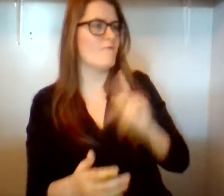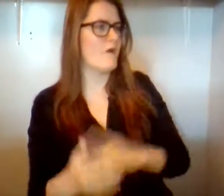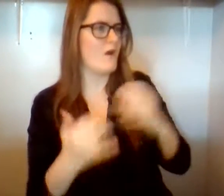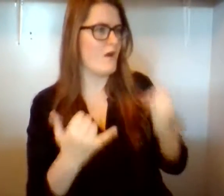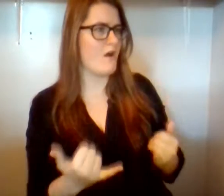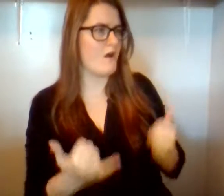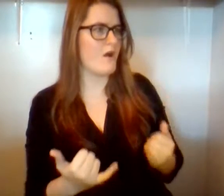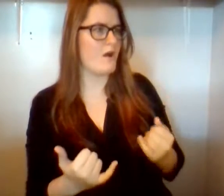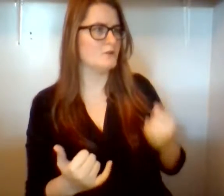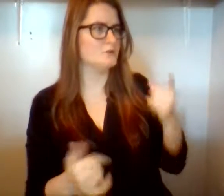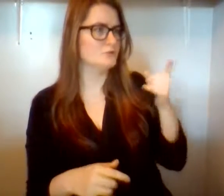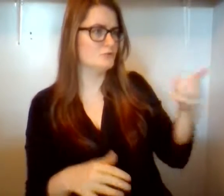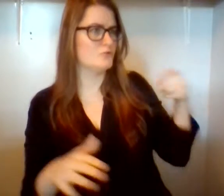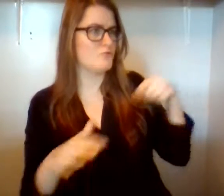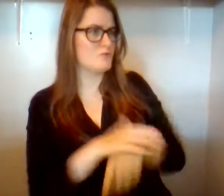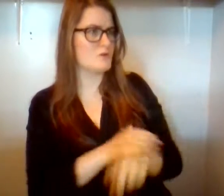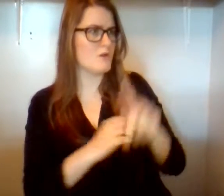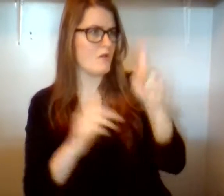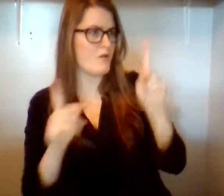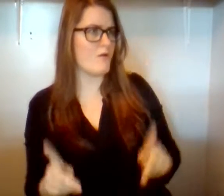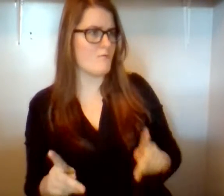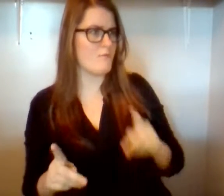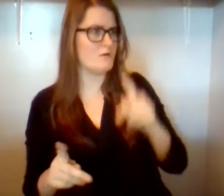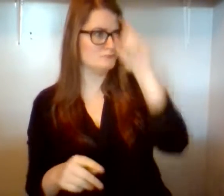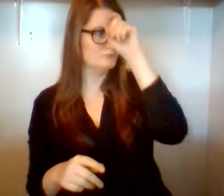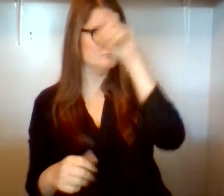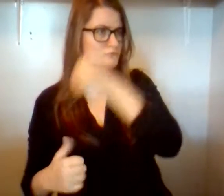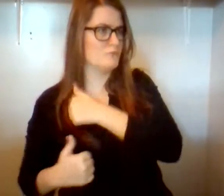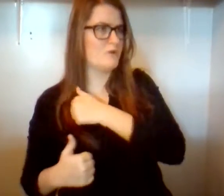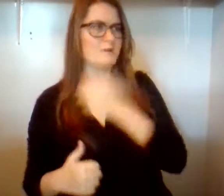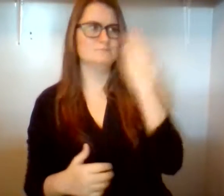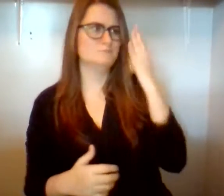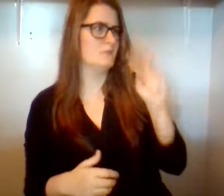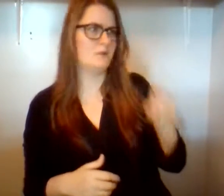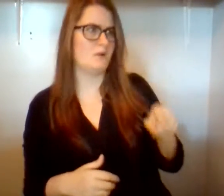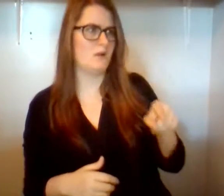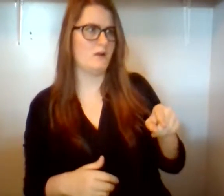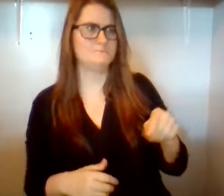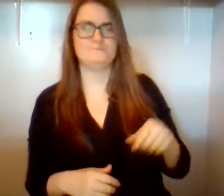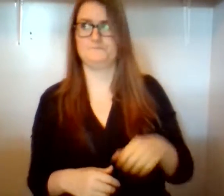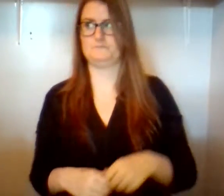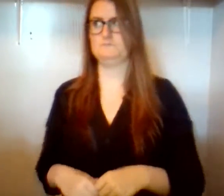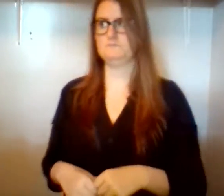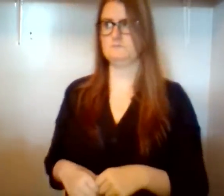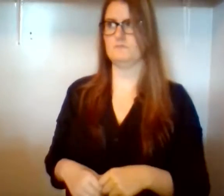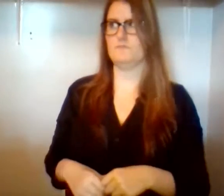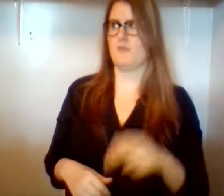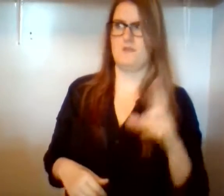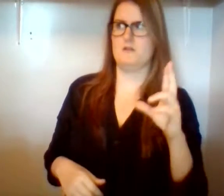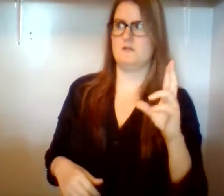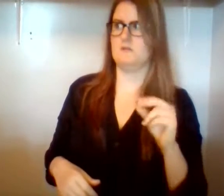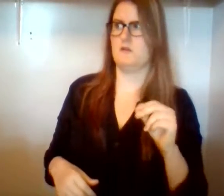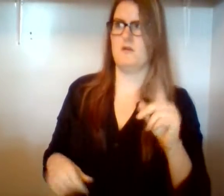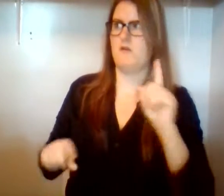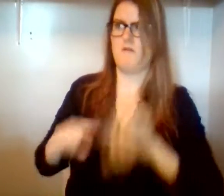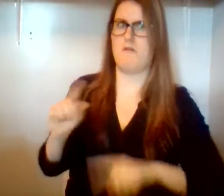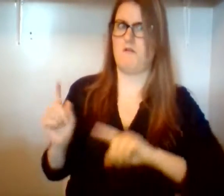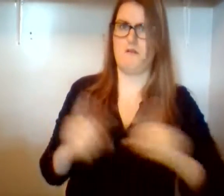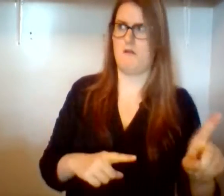insisted. Nobody's going to believe me if I tell them that God spoke to me. Oh yes, they'll say. So what's his name? What will I tell them